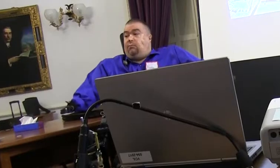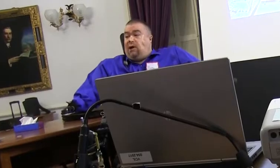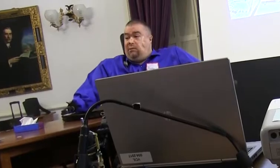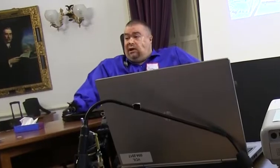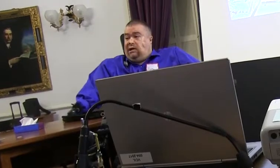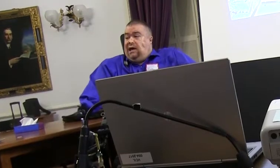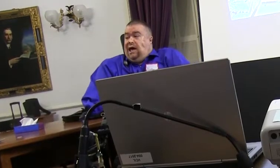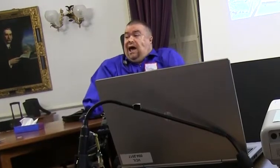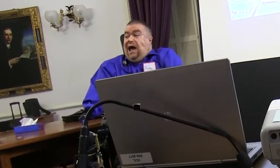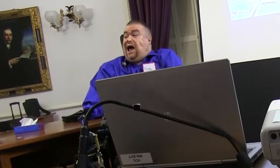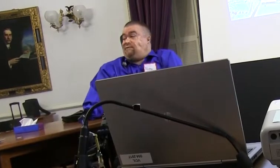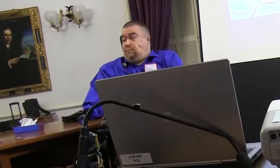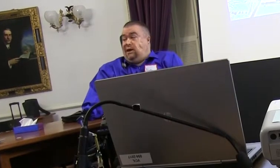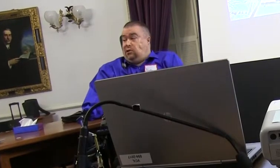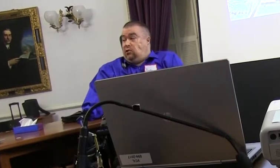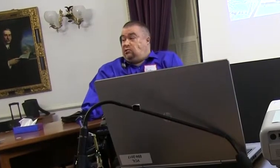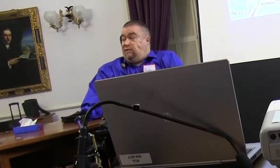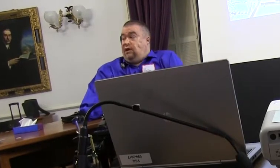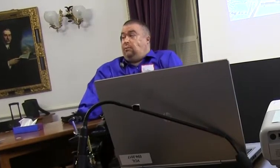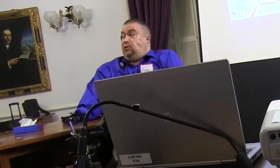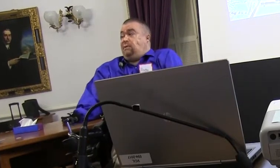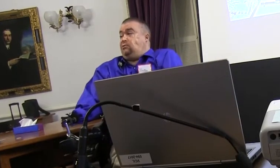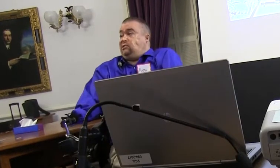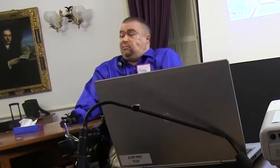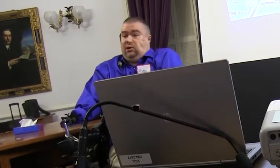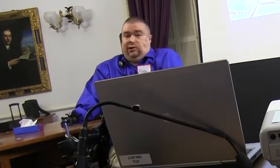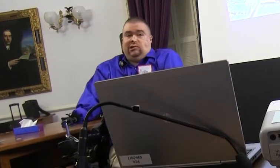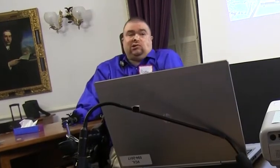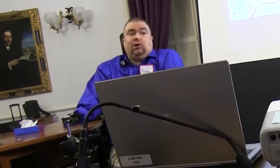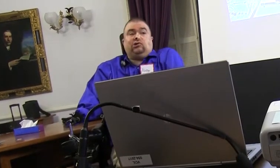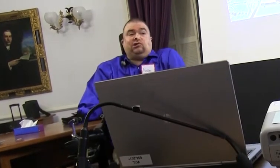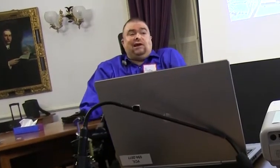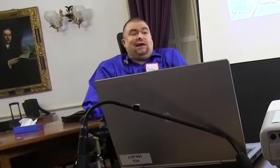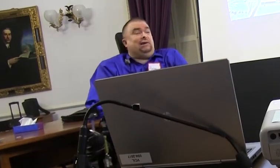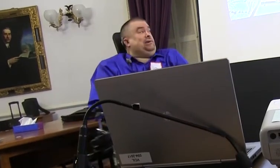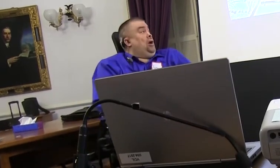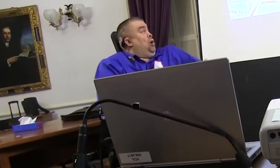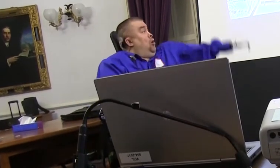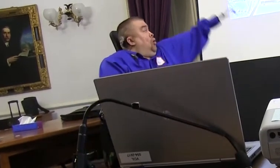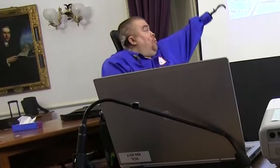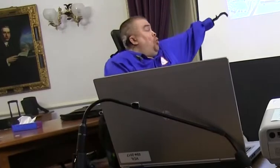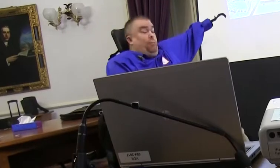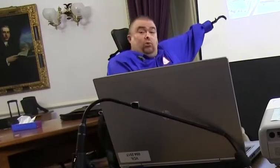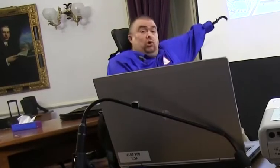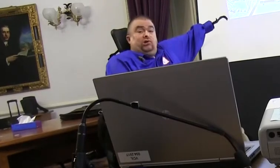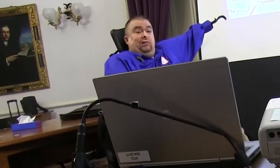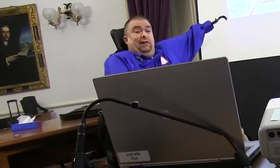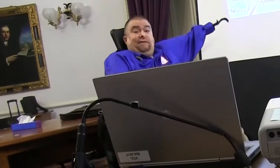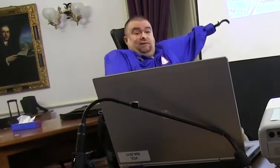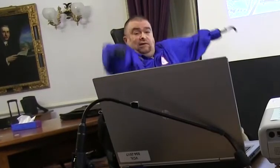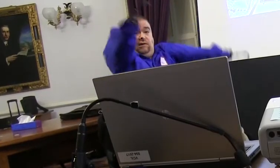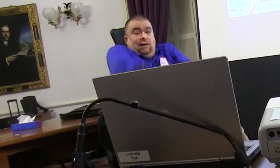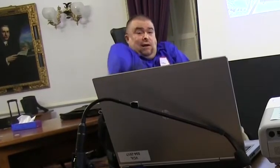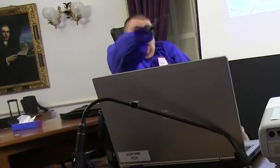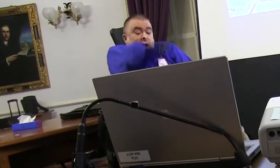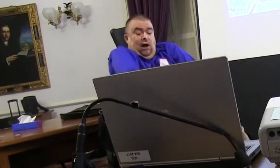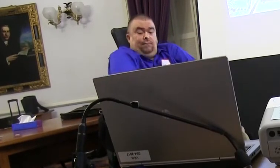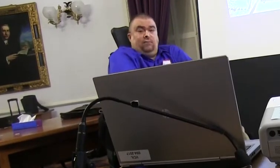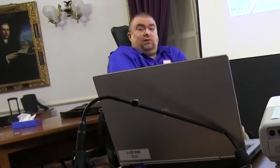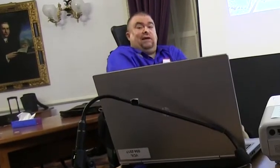to the general public have to make those available to people with disabilities. So what you're seeing is more pools with lifts.